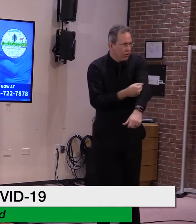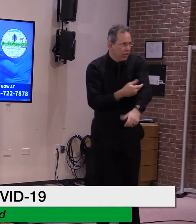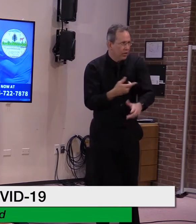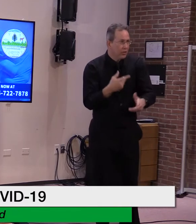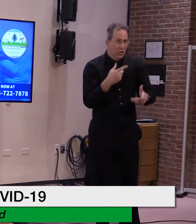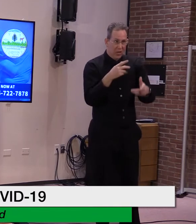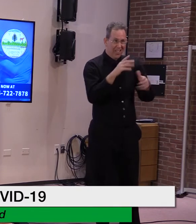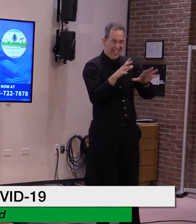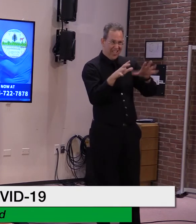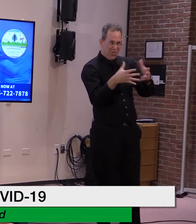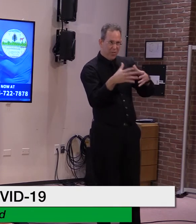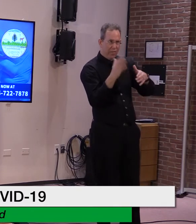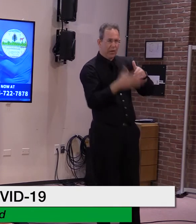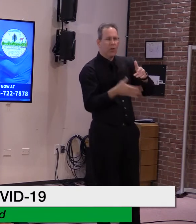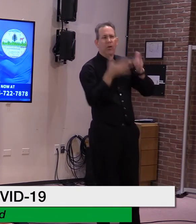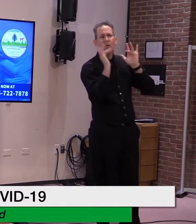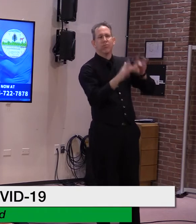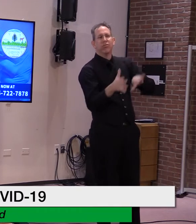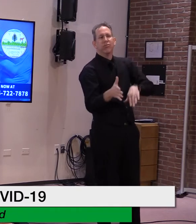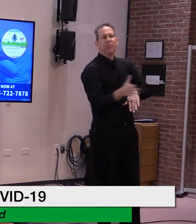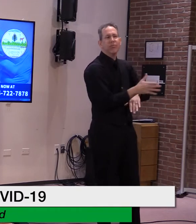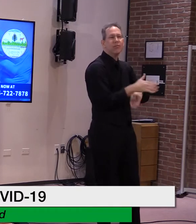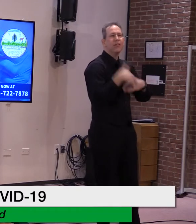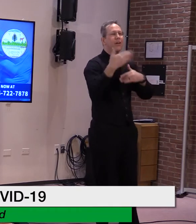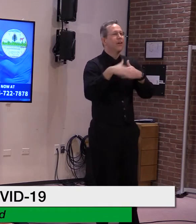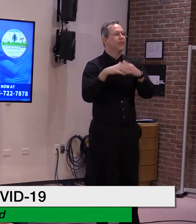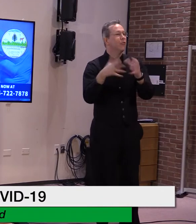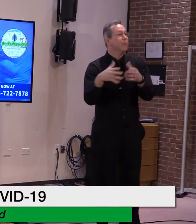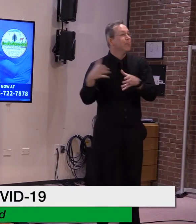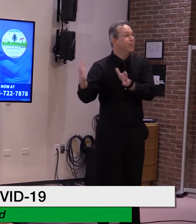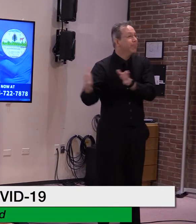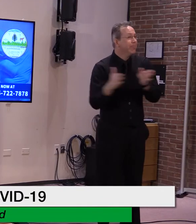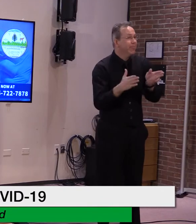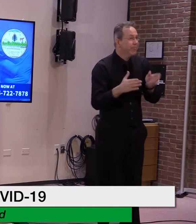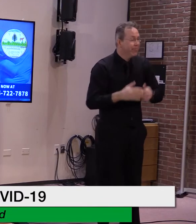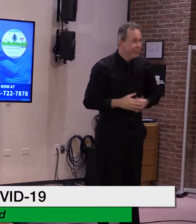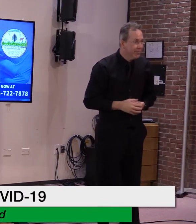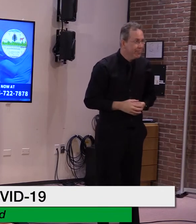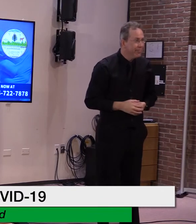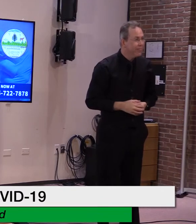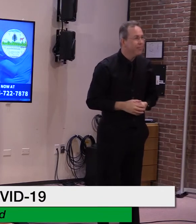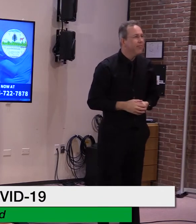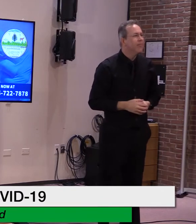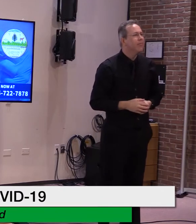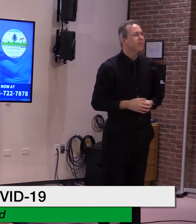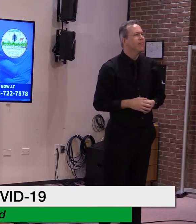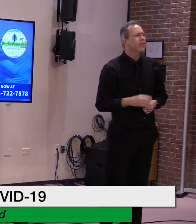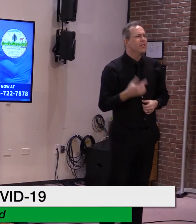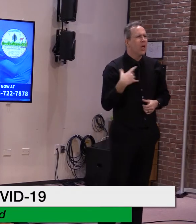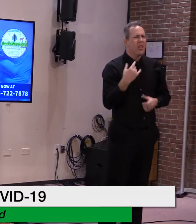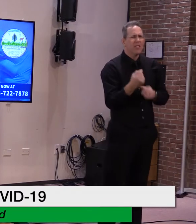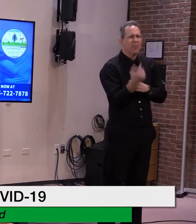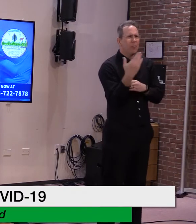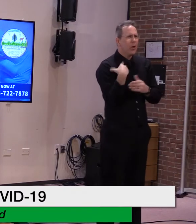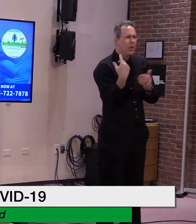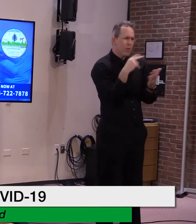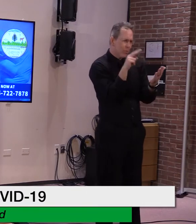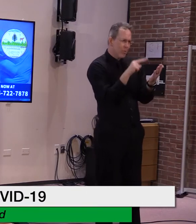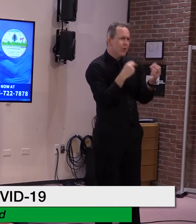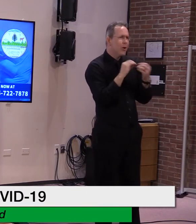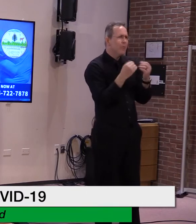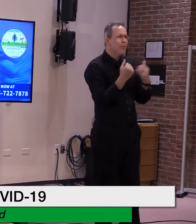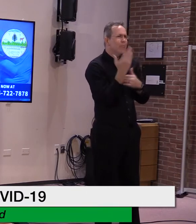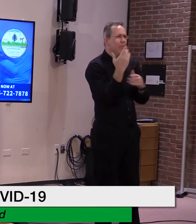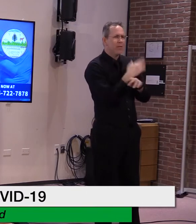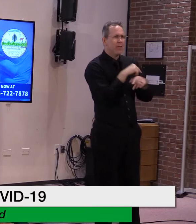last dose. I just checked this morning. We're closing in on 200,000 doses of vaccine given